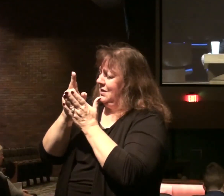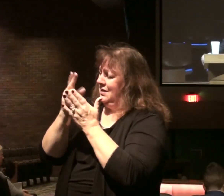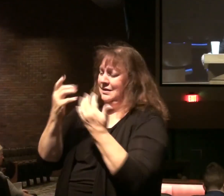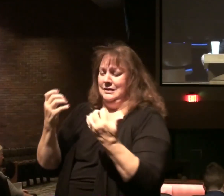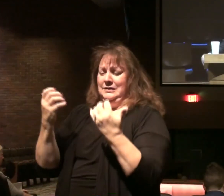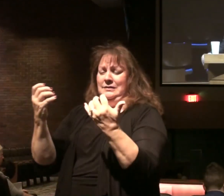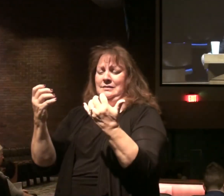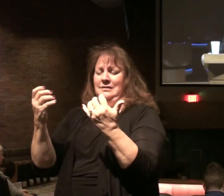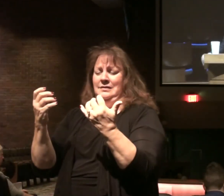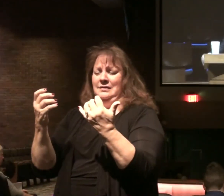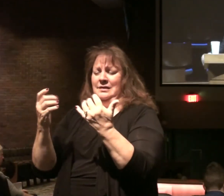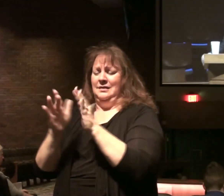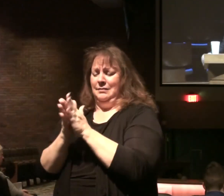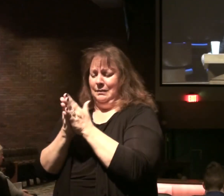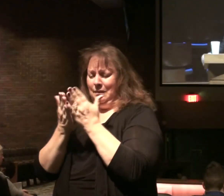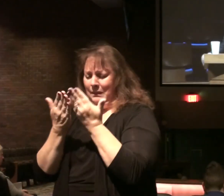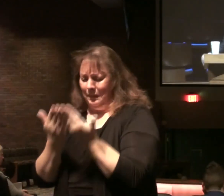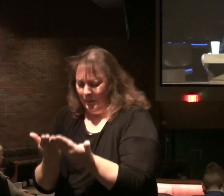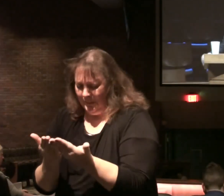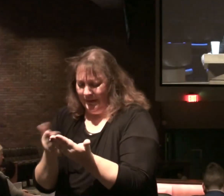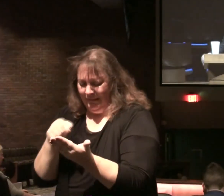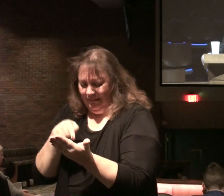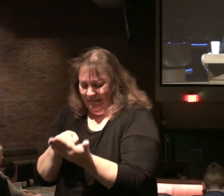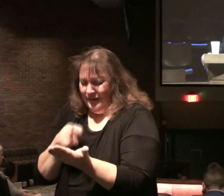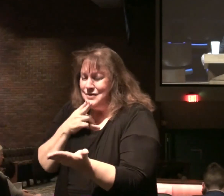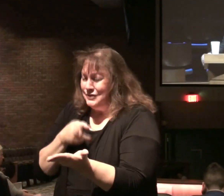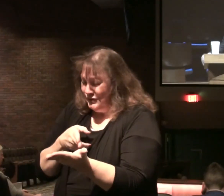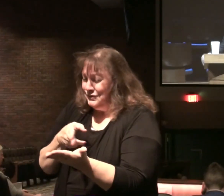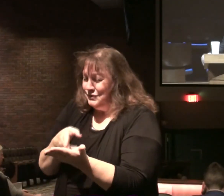together. Open your word. Which is truth.